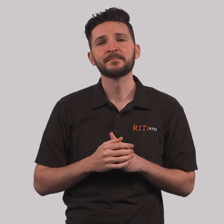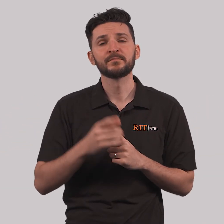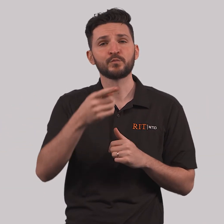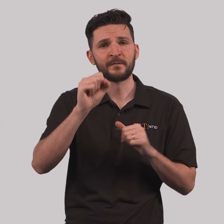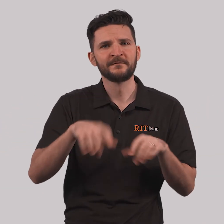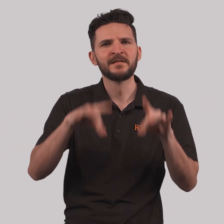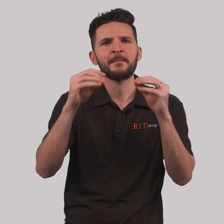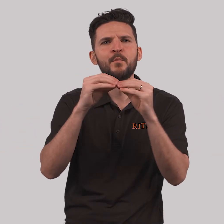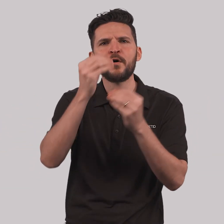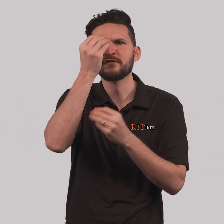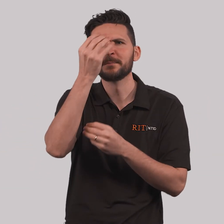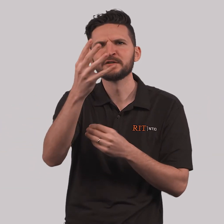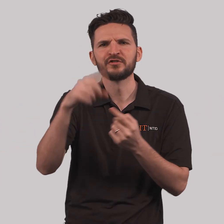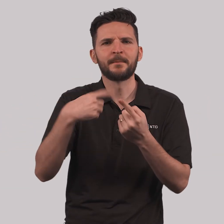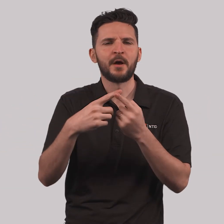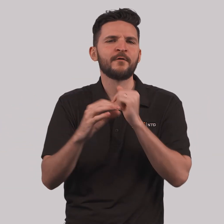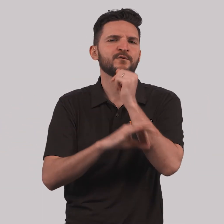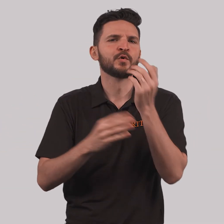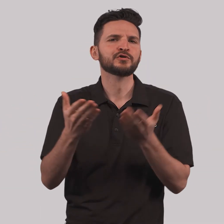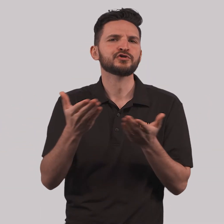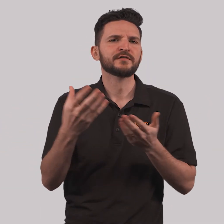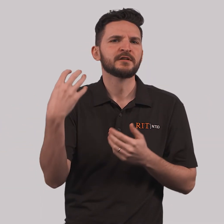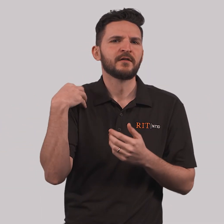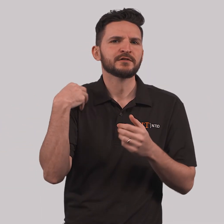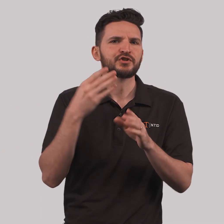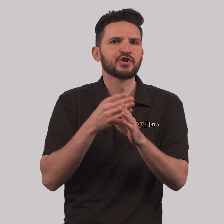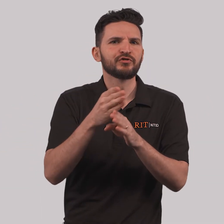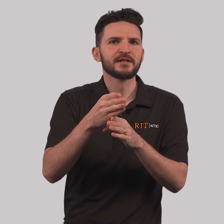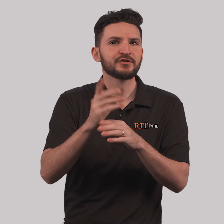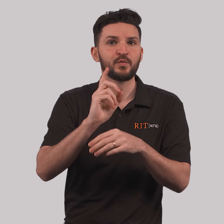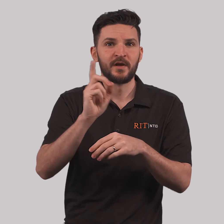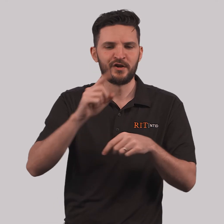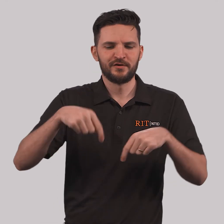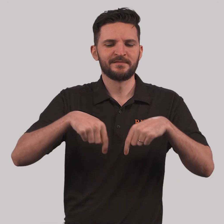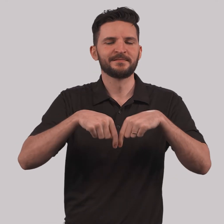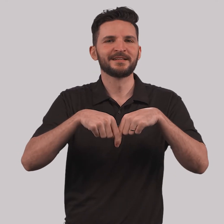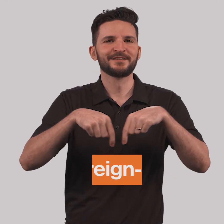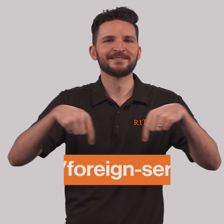You can find more information about Foreign Service Officer careers here.